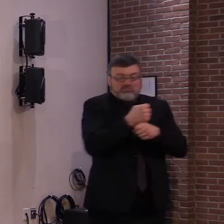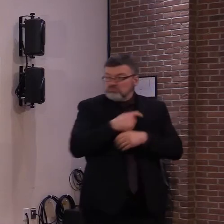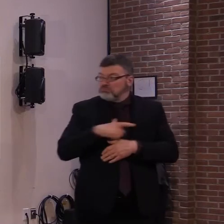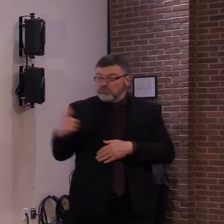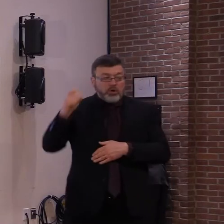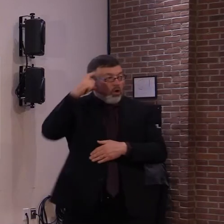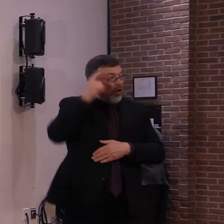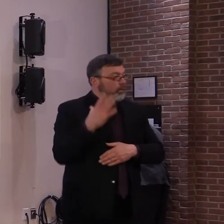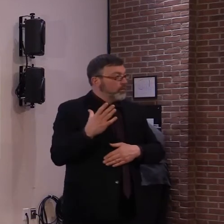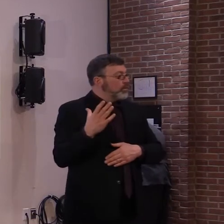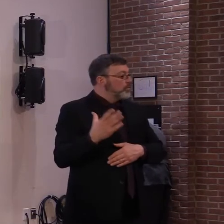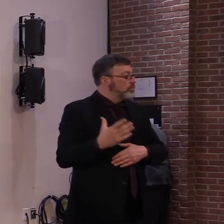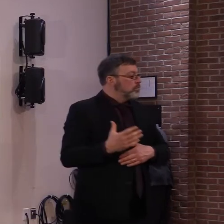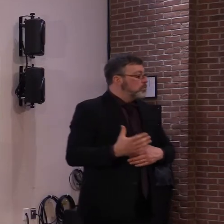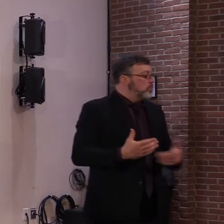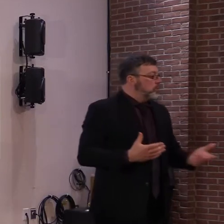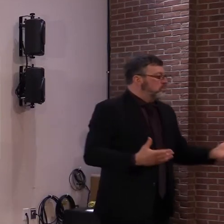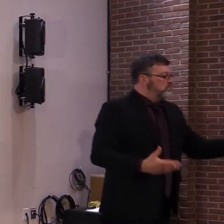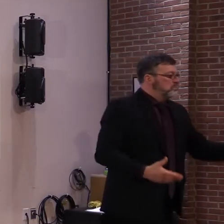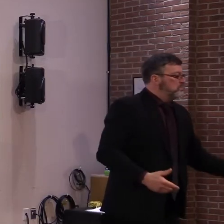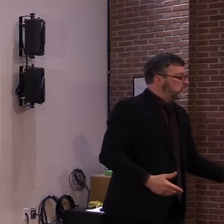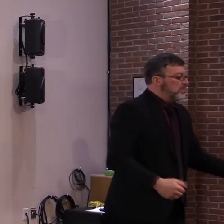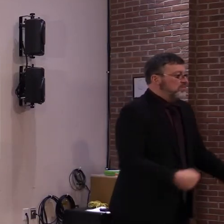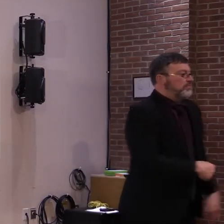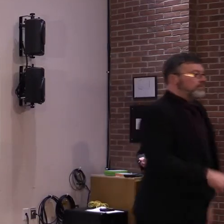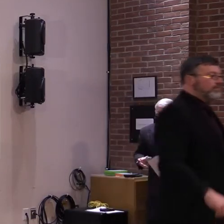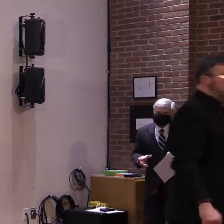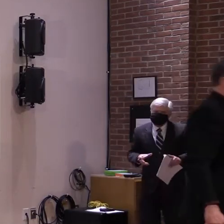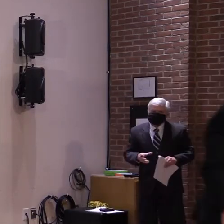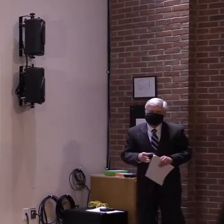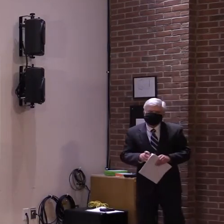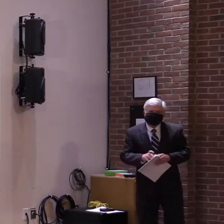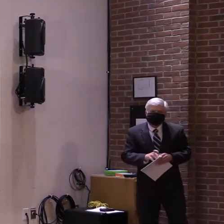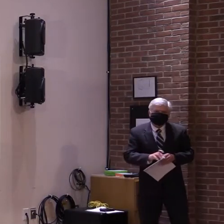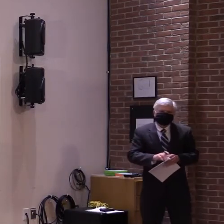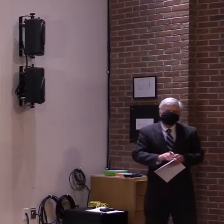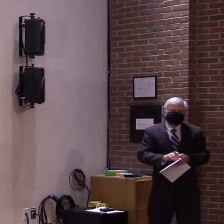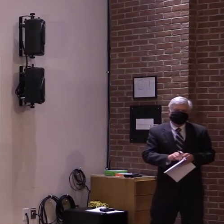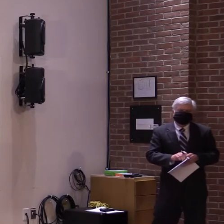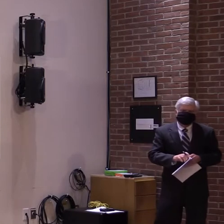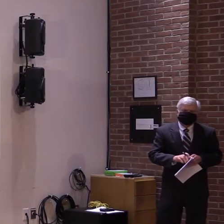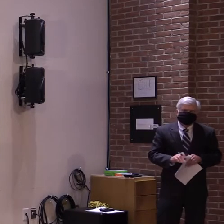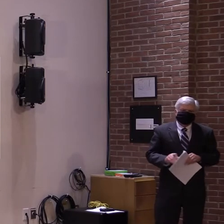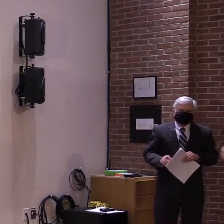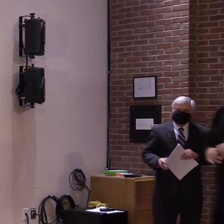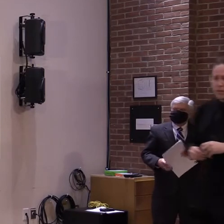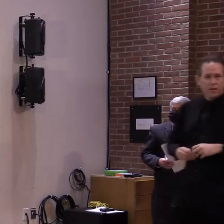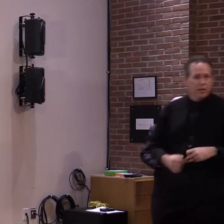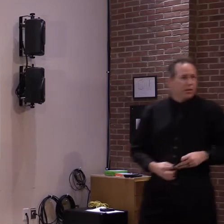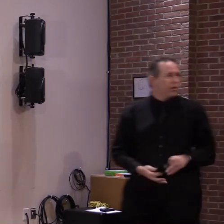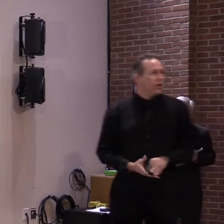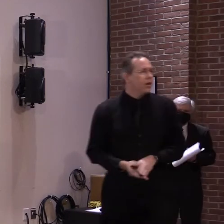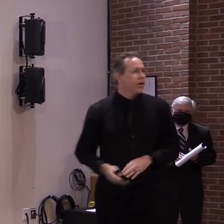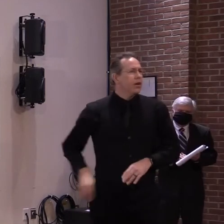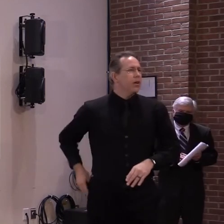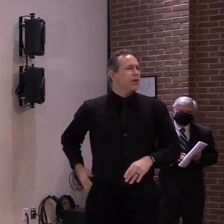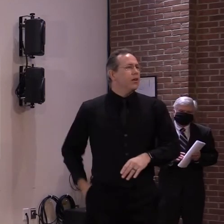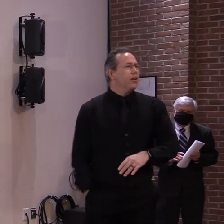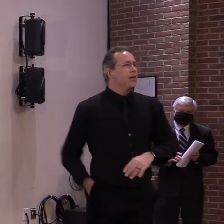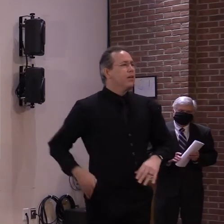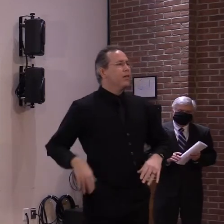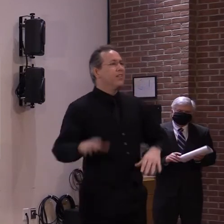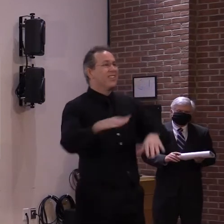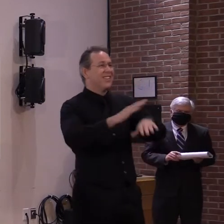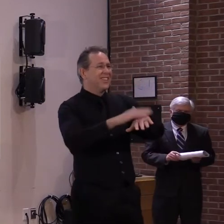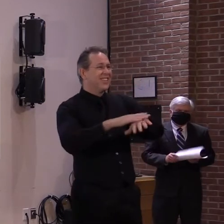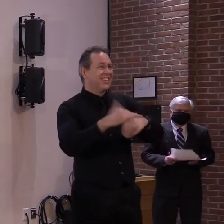Thank you, Dr. Levine. We'll now open it up to questions. All right, folks. It is quarter of 12, and we have